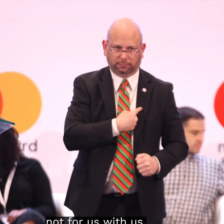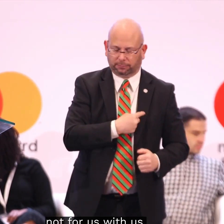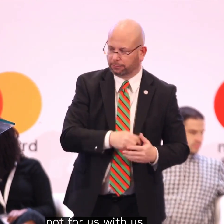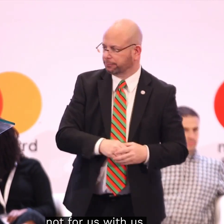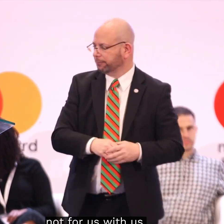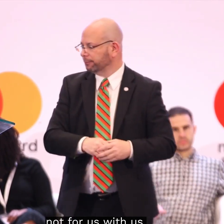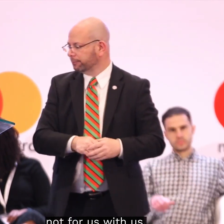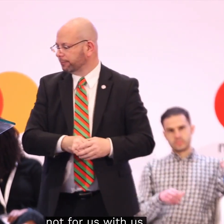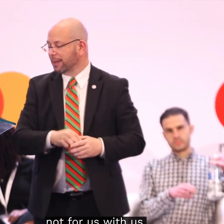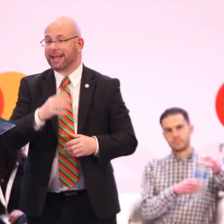us, with us.